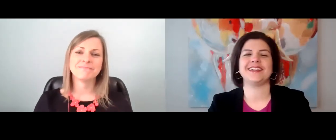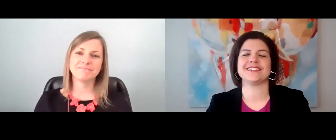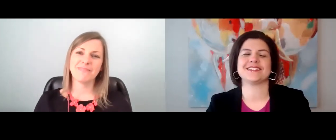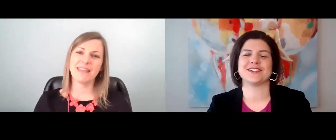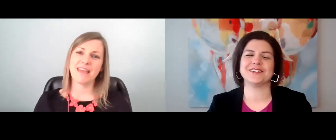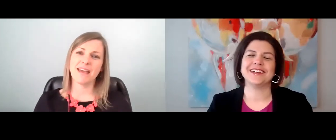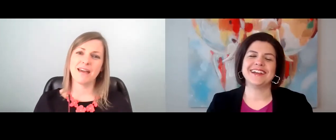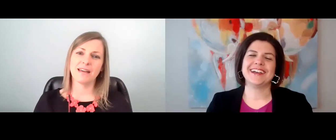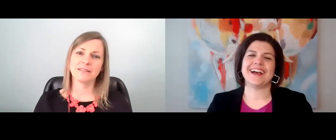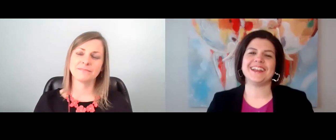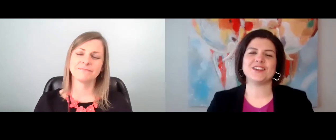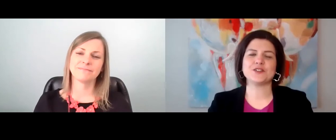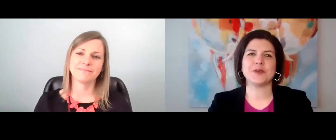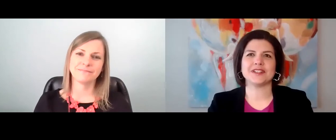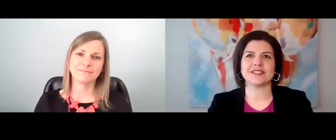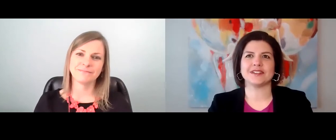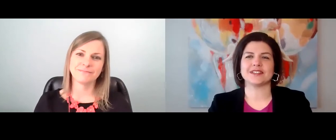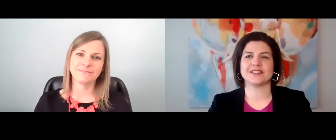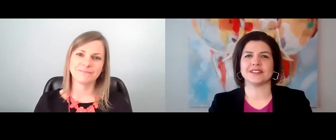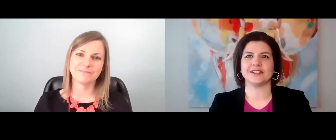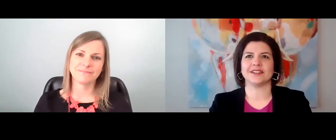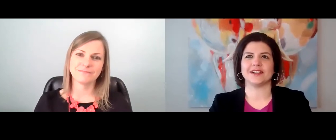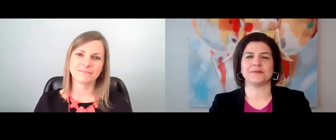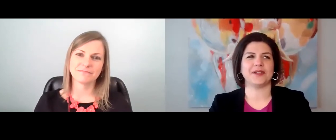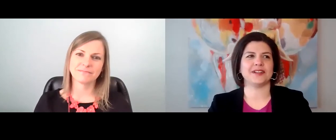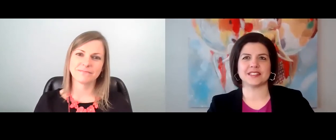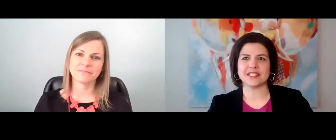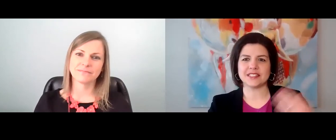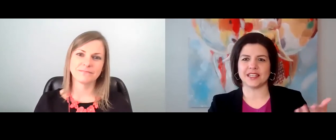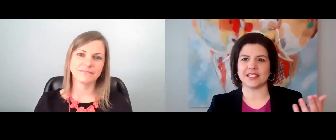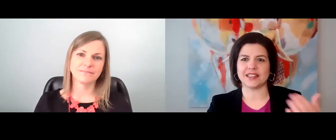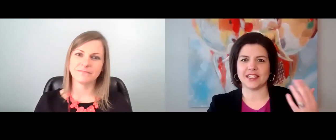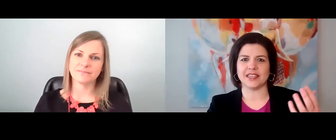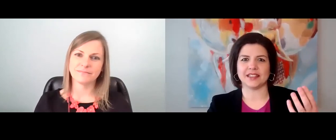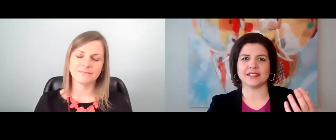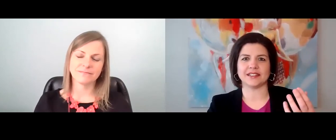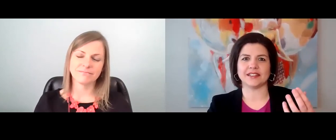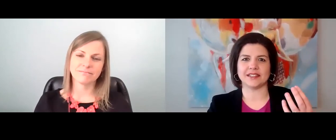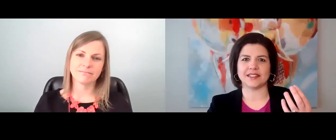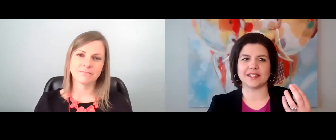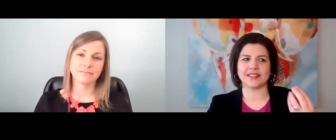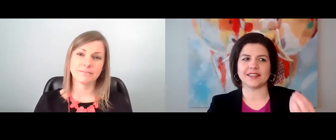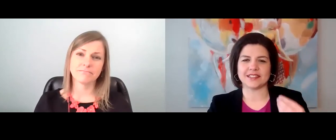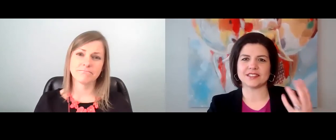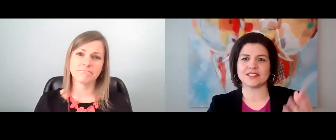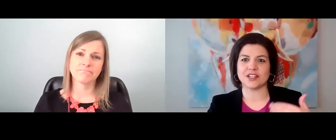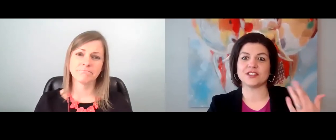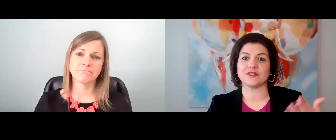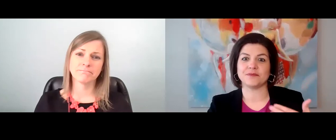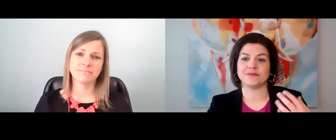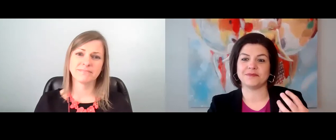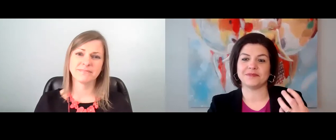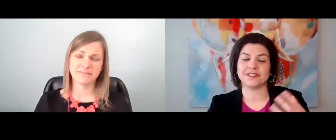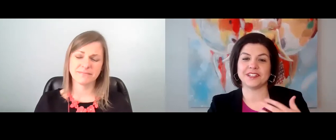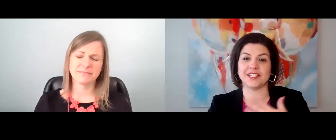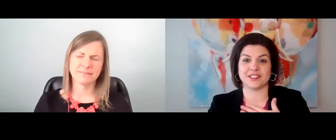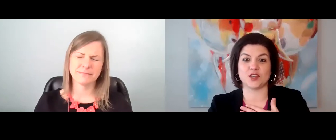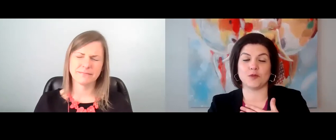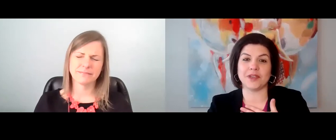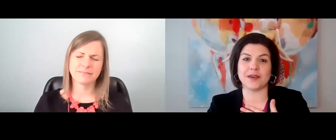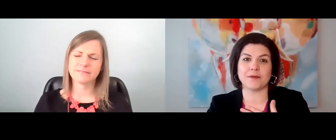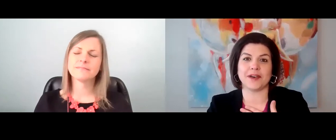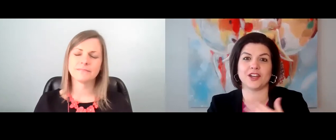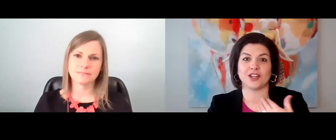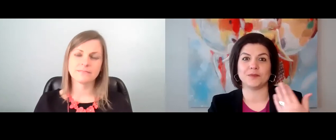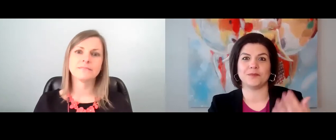little lady. And so I know there's parents across the parents listening, thinking this is starting to really